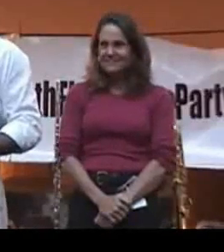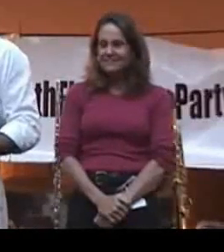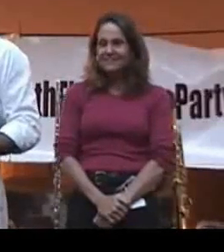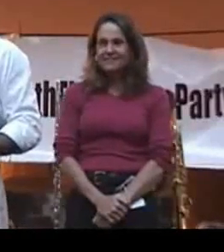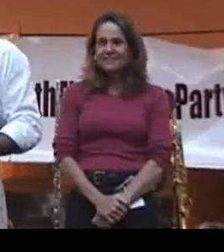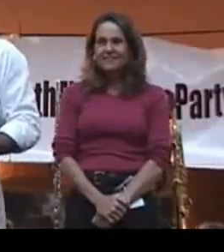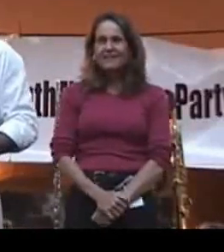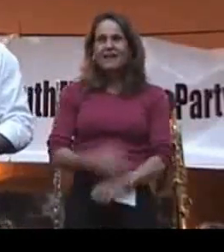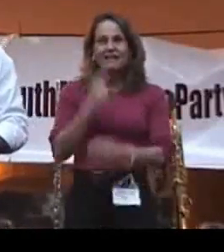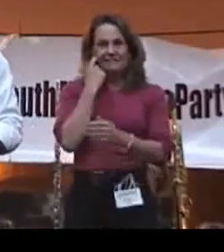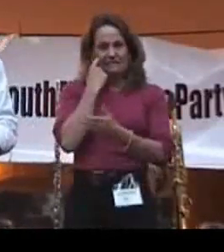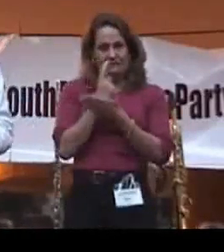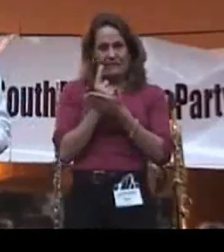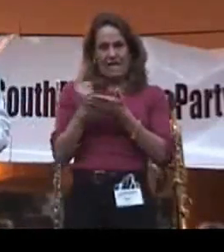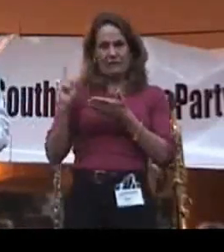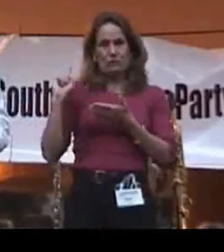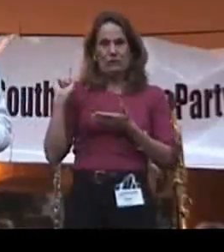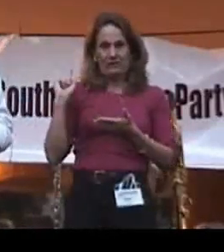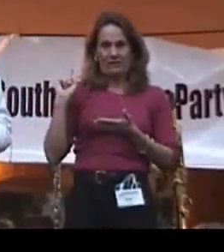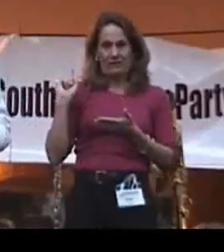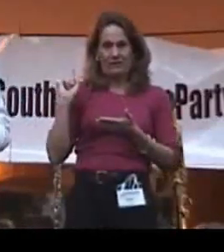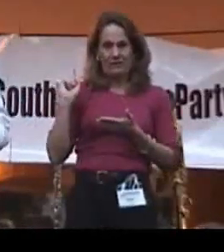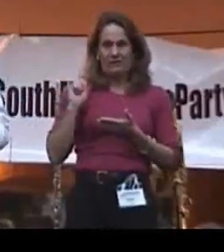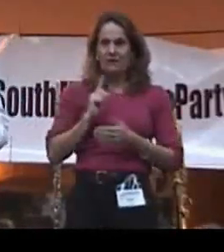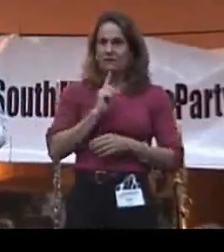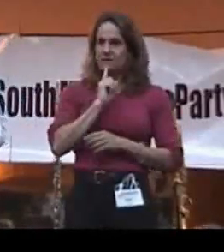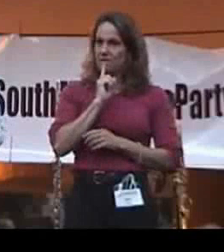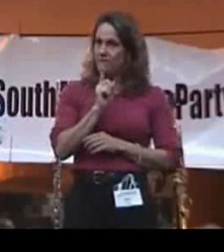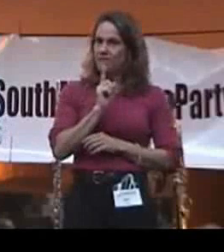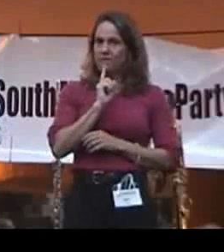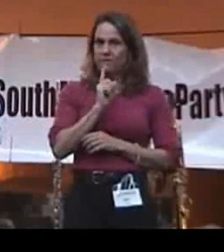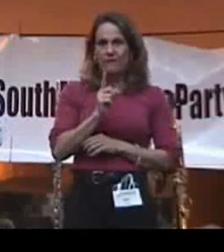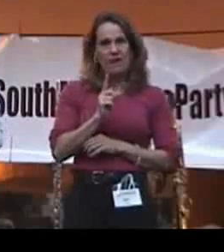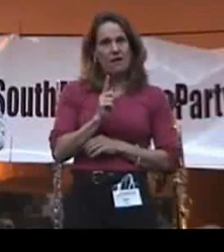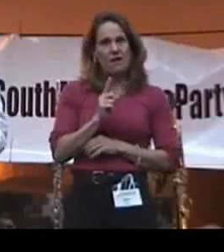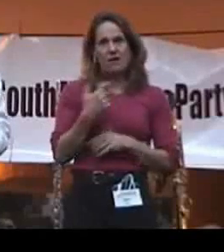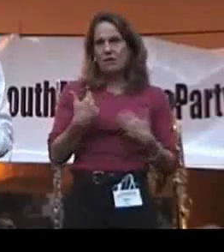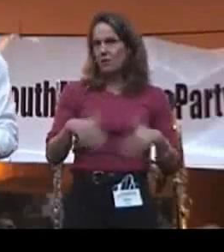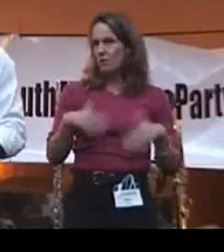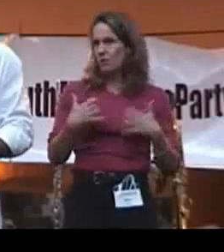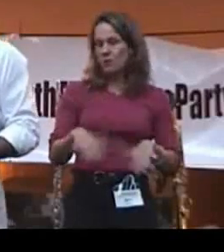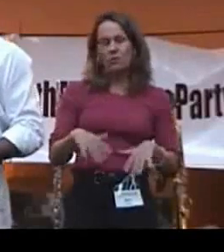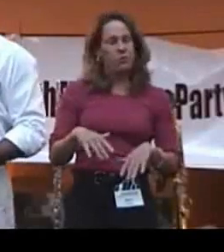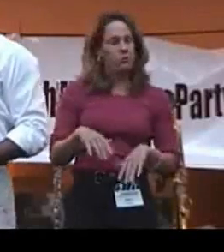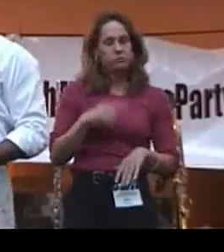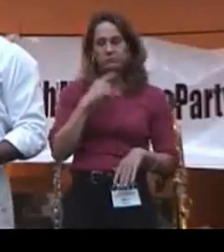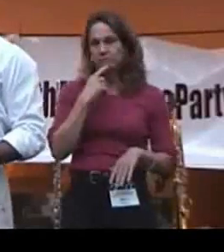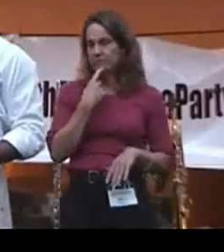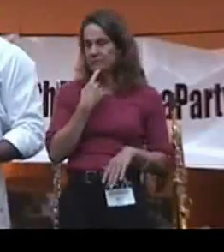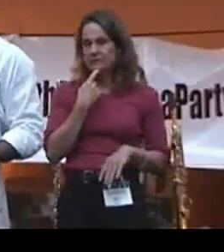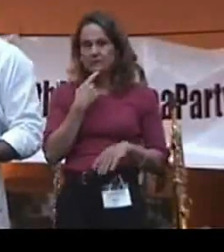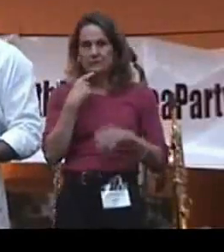But just last week, there was a very, very telling statistic that came out.